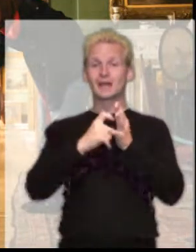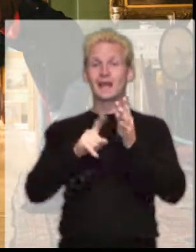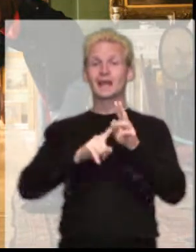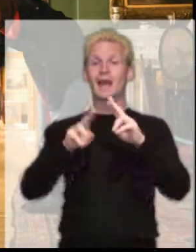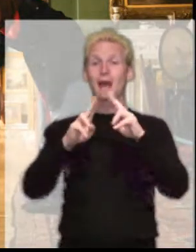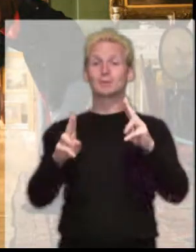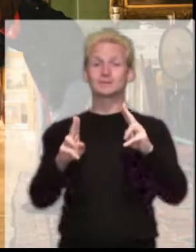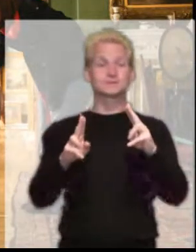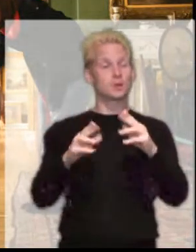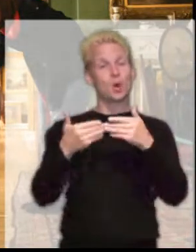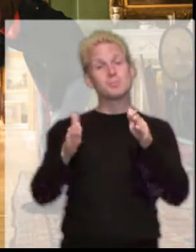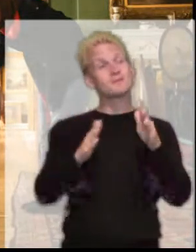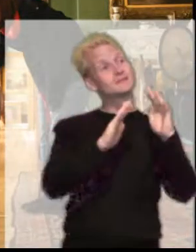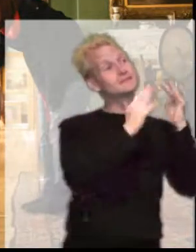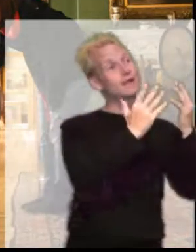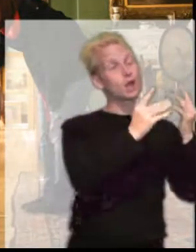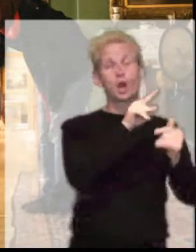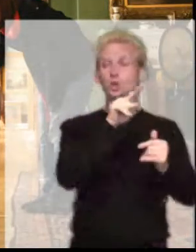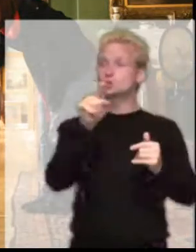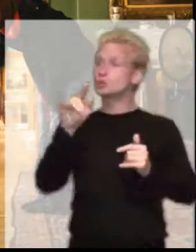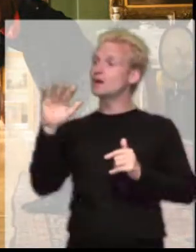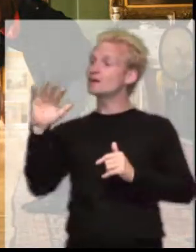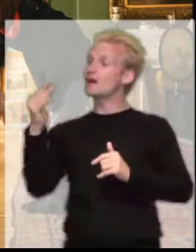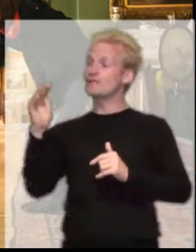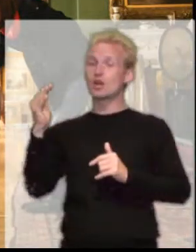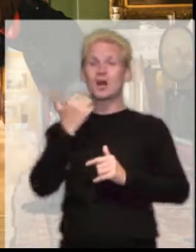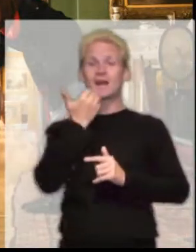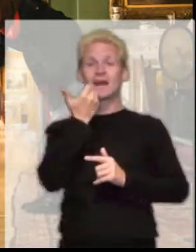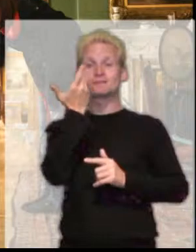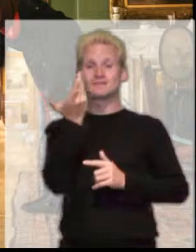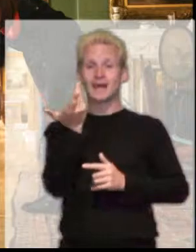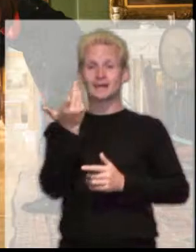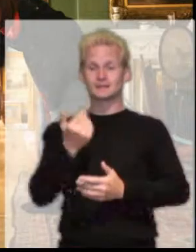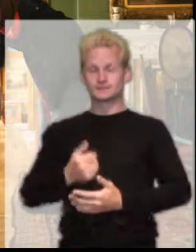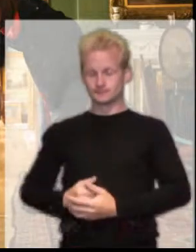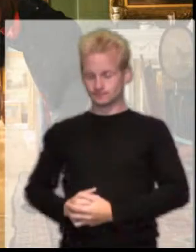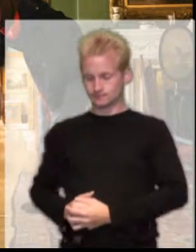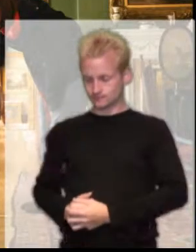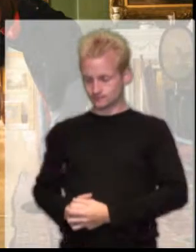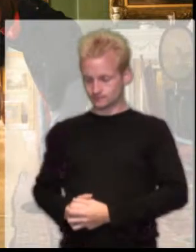House is open from 10am until 5pm daily.